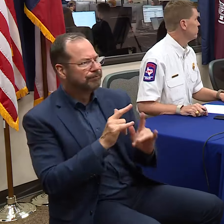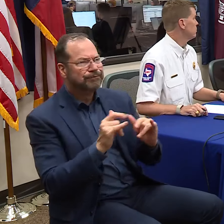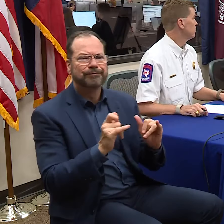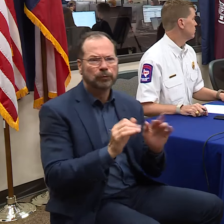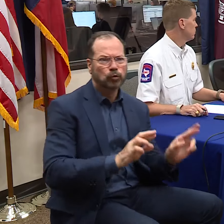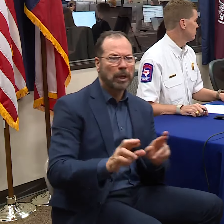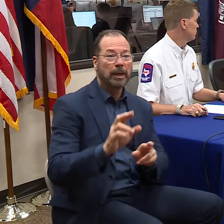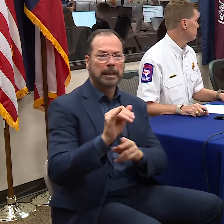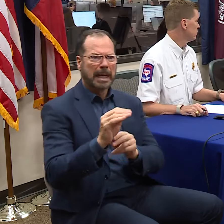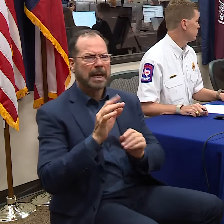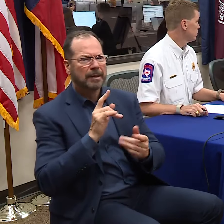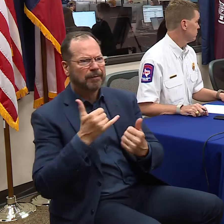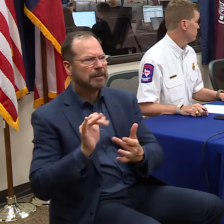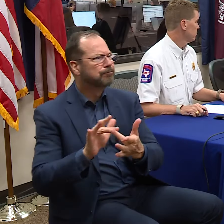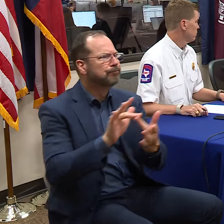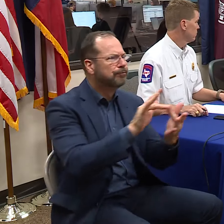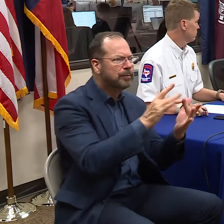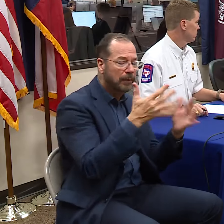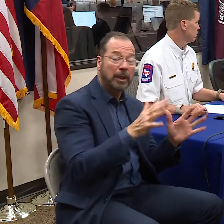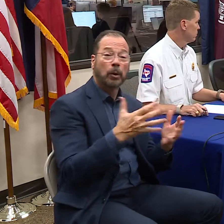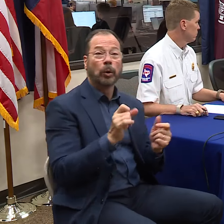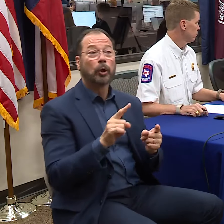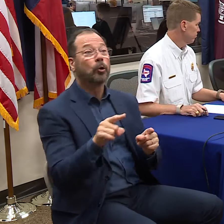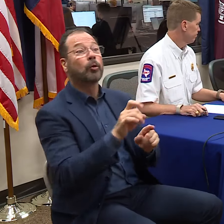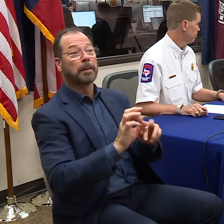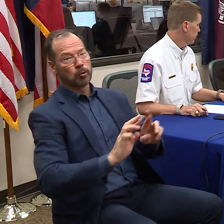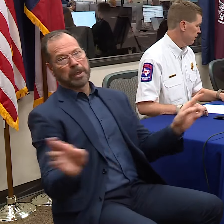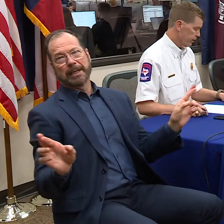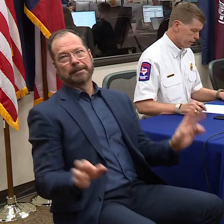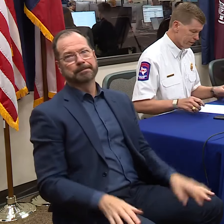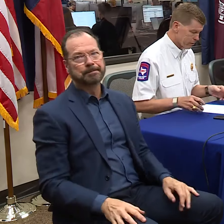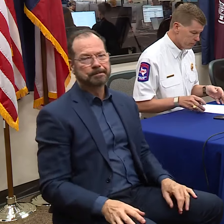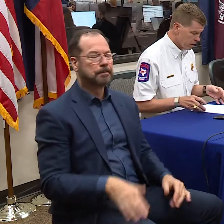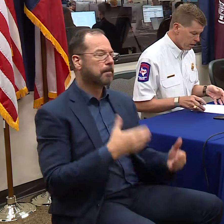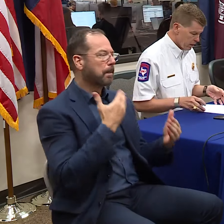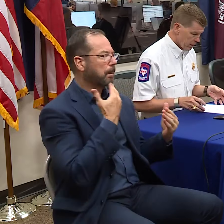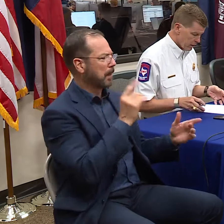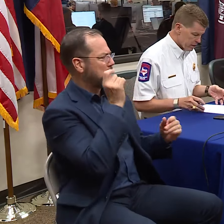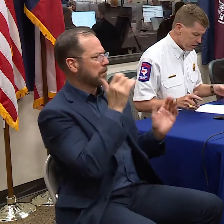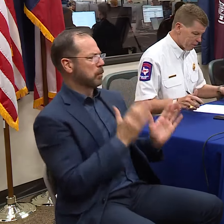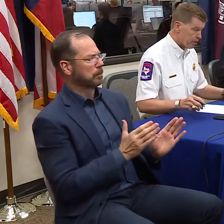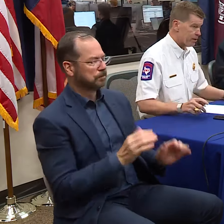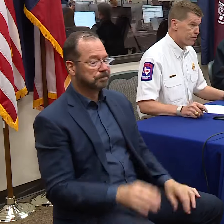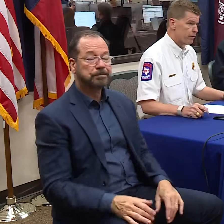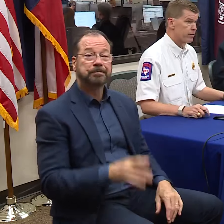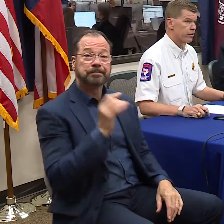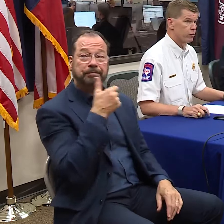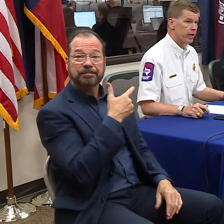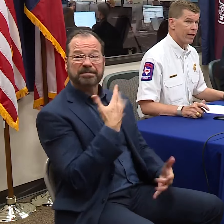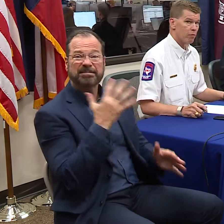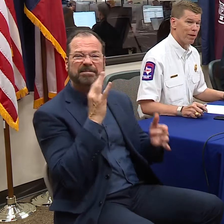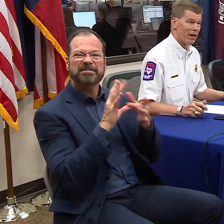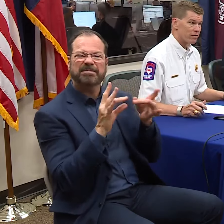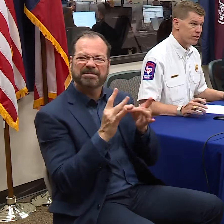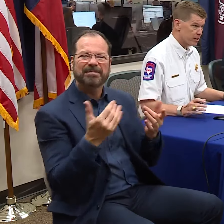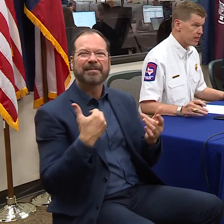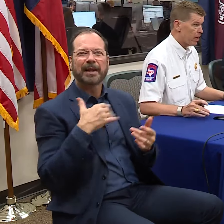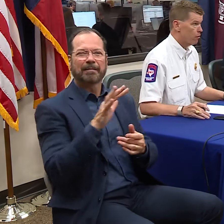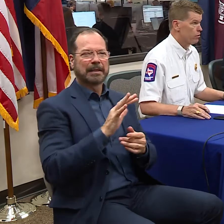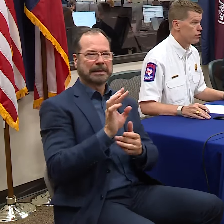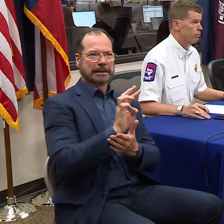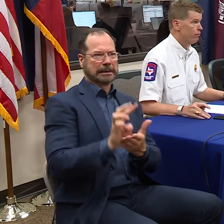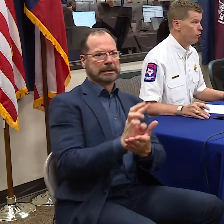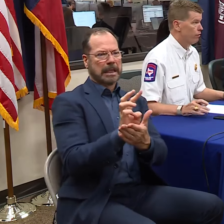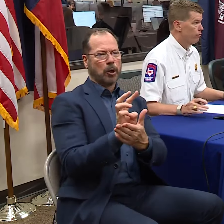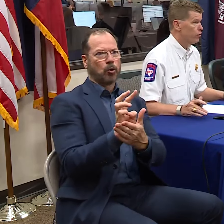to a lot of them. Nim has talked to a lot of them. I just want you to be ready. Nim? Thank you, Governor. As Governor Patrick mentioned, we have about six